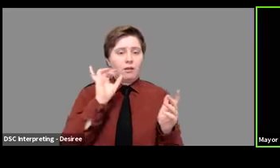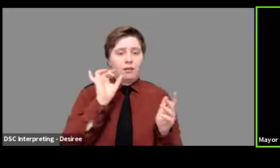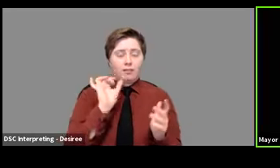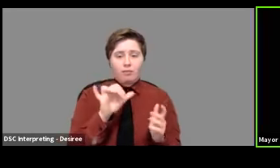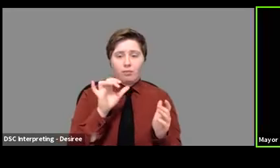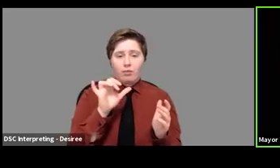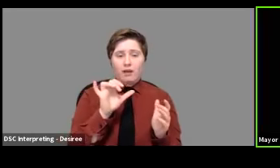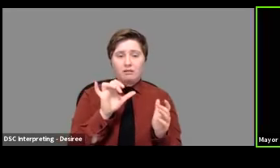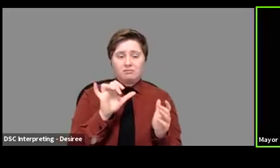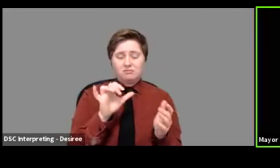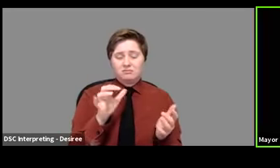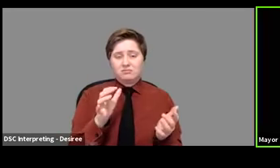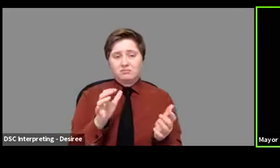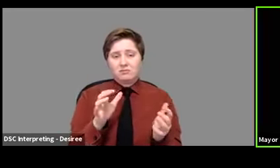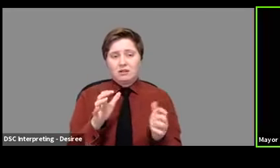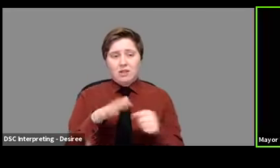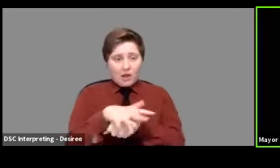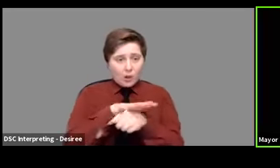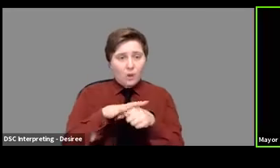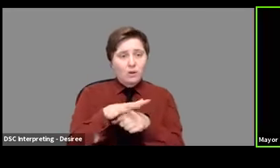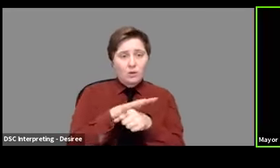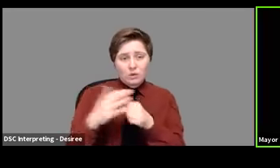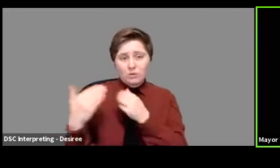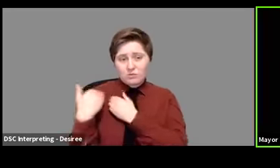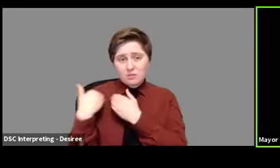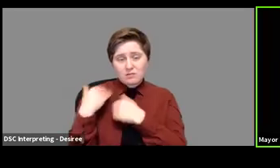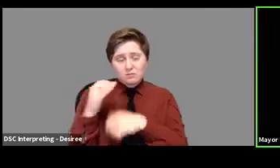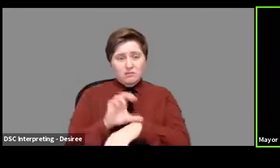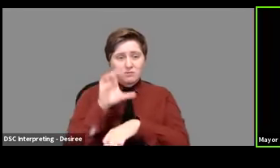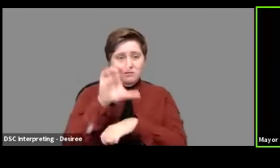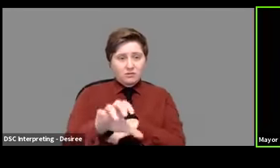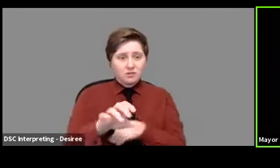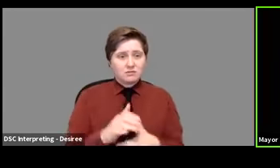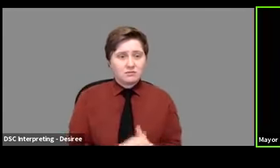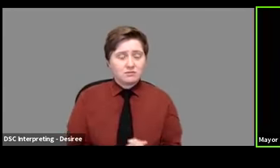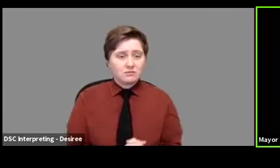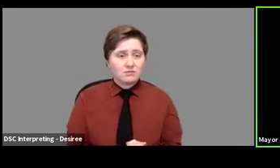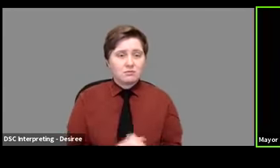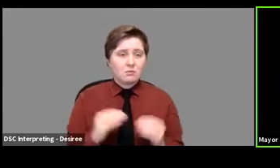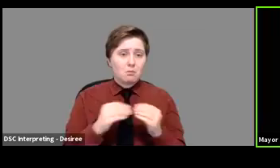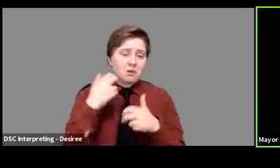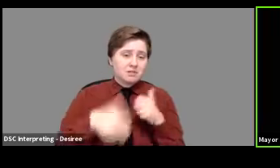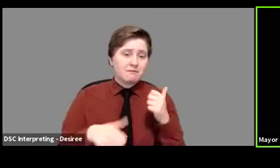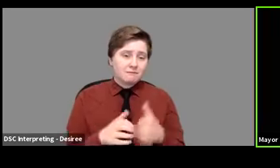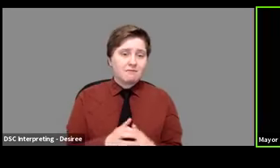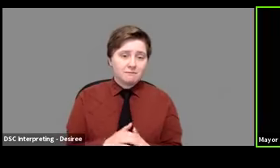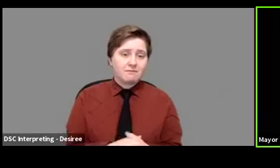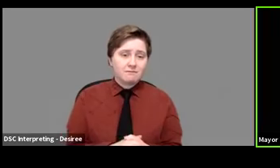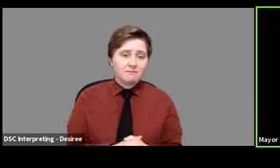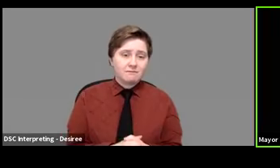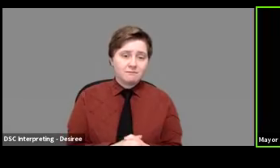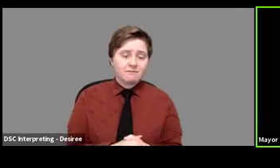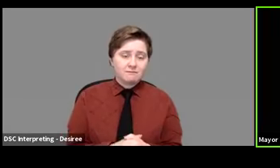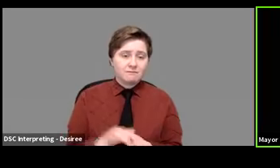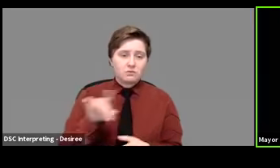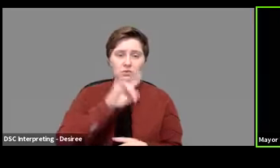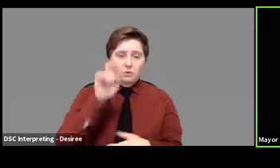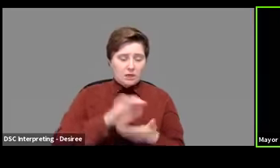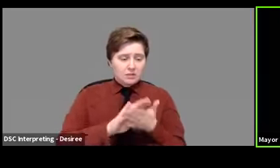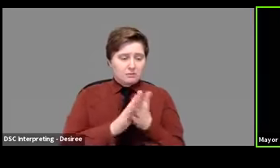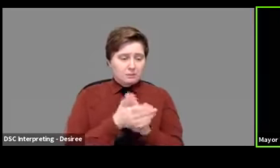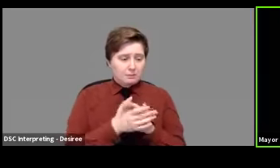on, uh, localities to enforce that. It's going to be much tougher. So the question, um, has arisen